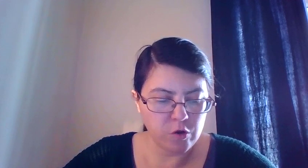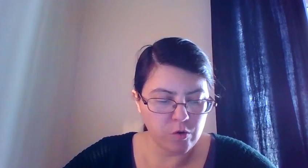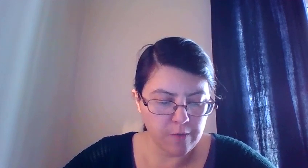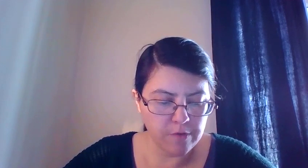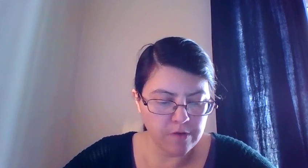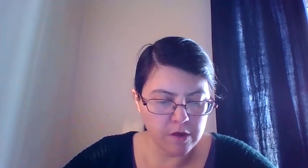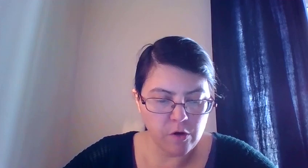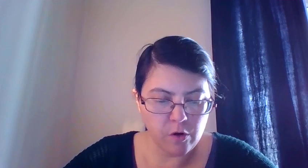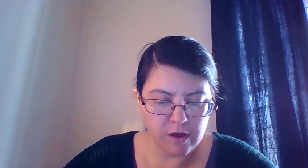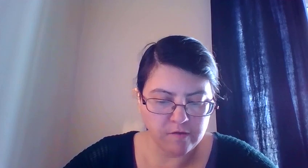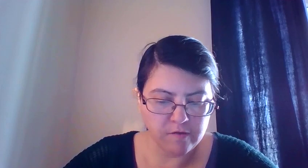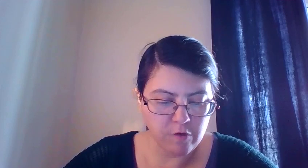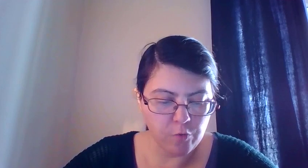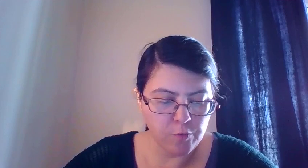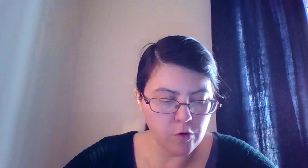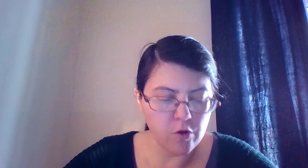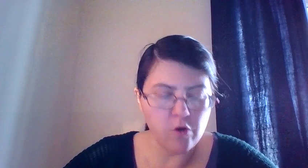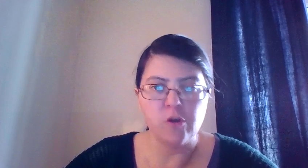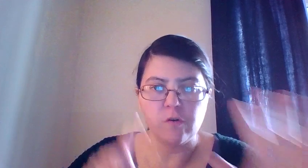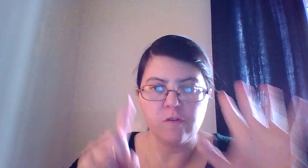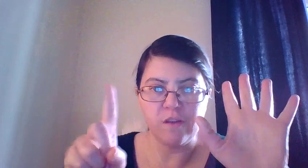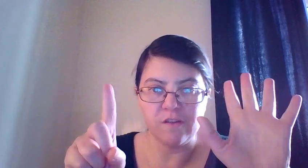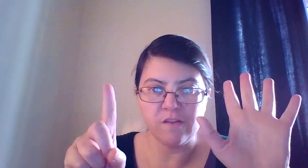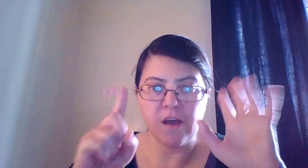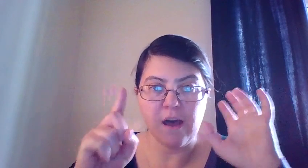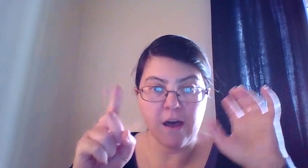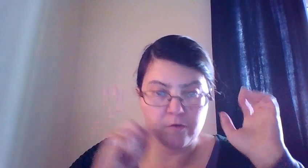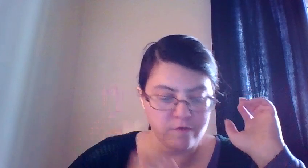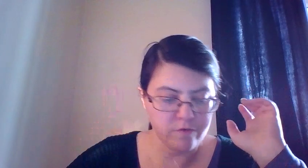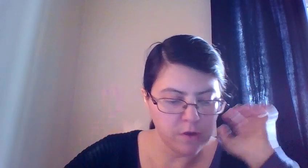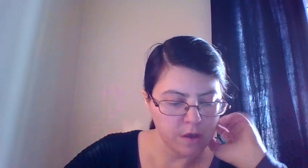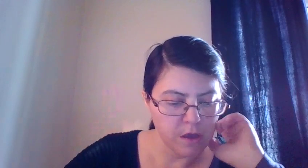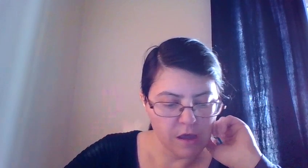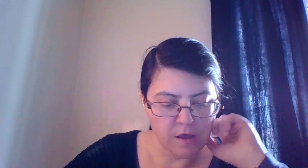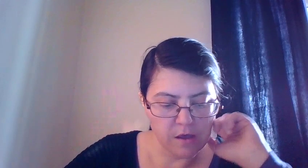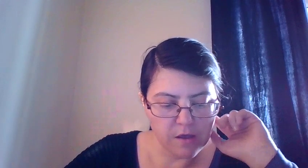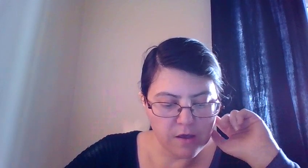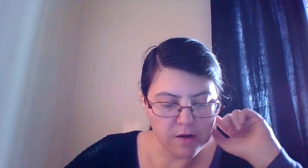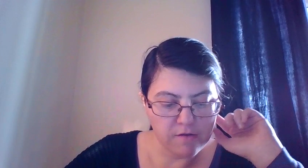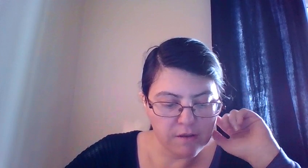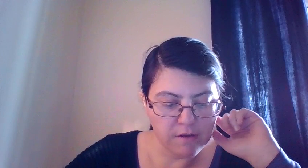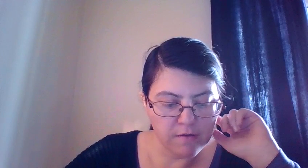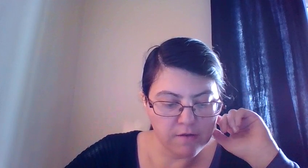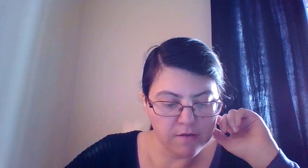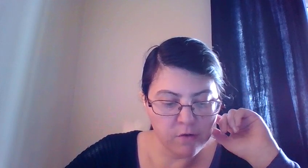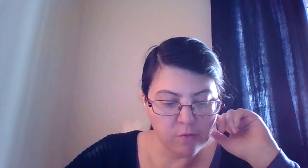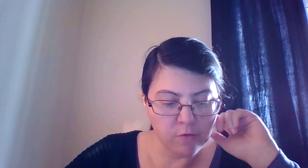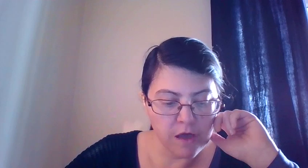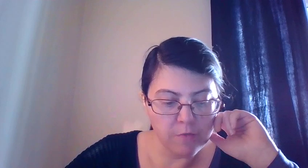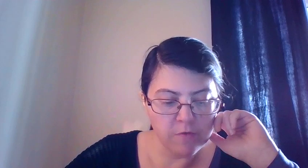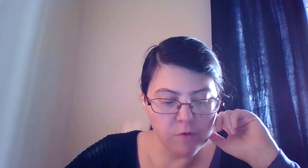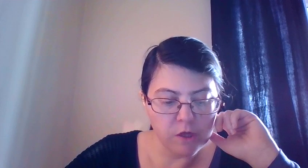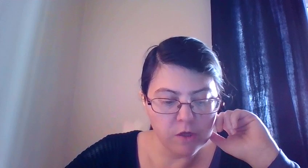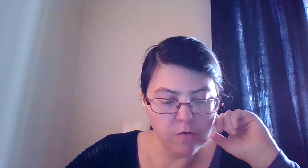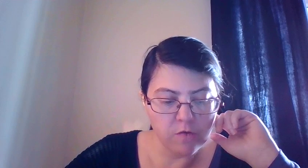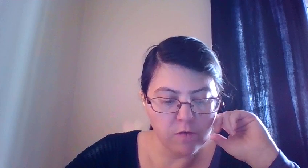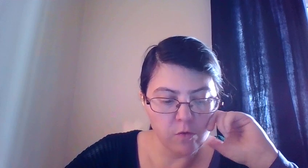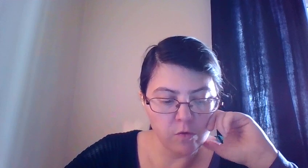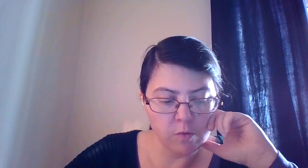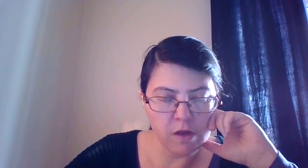to happen in your case, Scorpio, on your sixth house. And this new moon happens really close to the planet